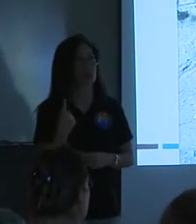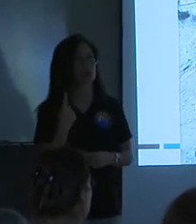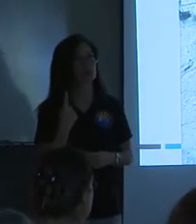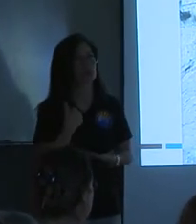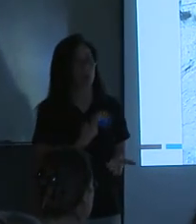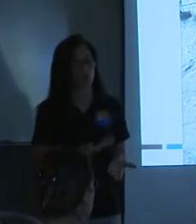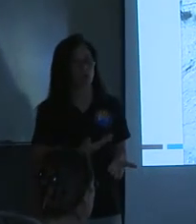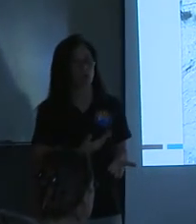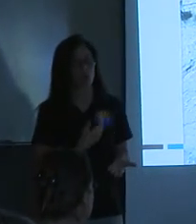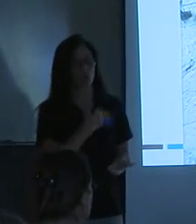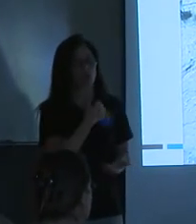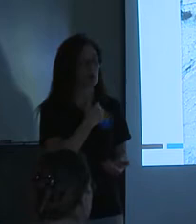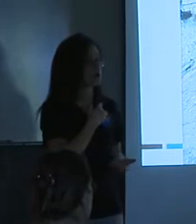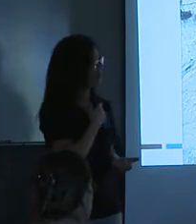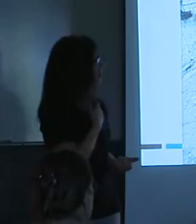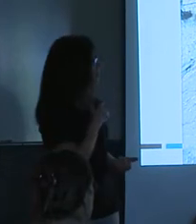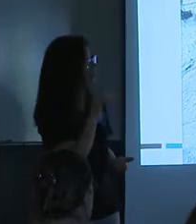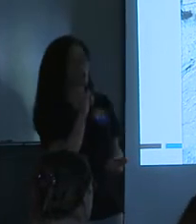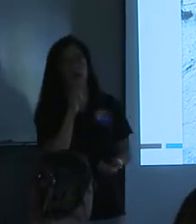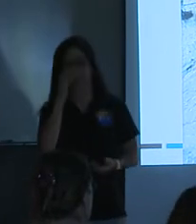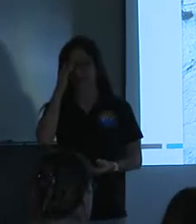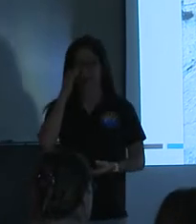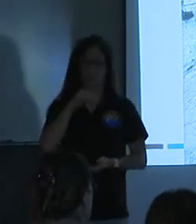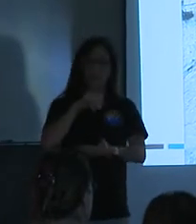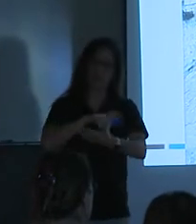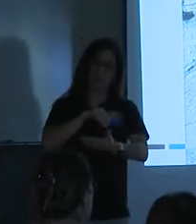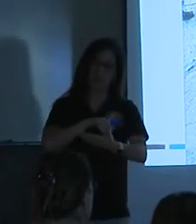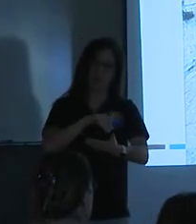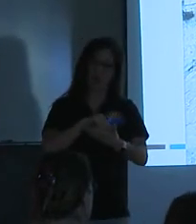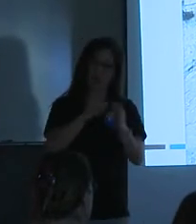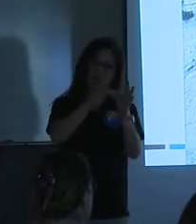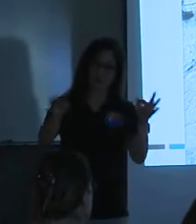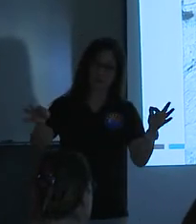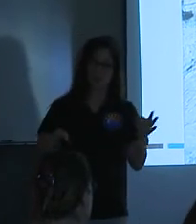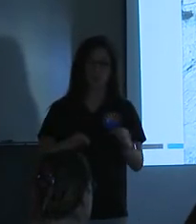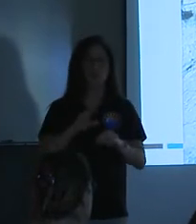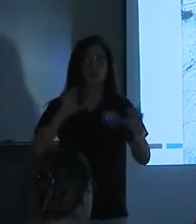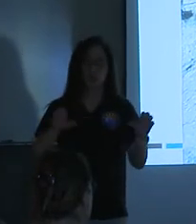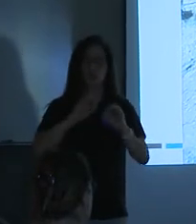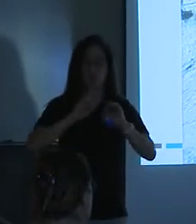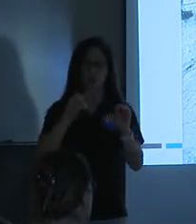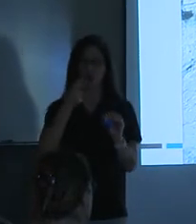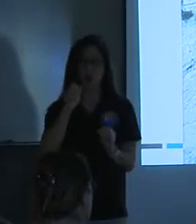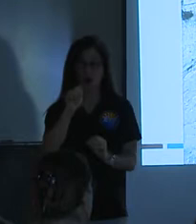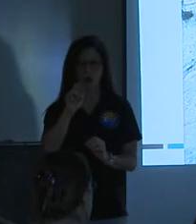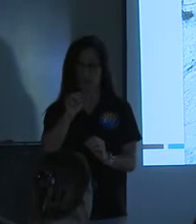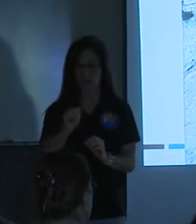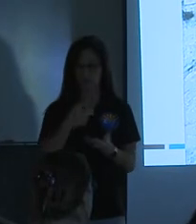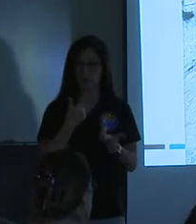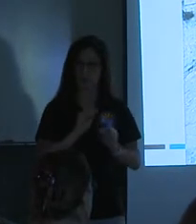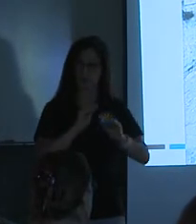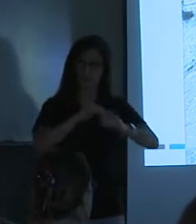And so we needed, yeah, kind of like the doctor's cream, know, above all else, do no harm. Sure. So we needed to put in these